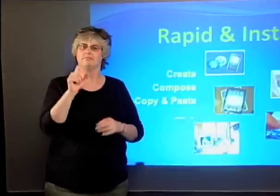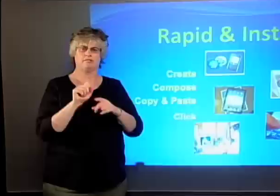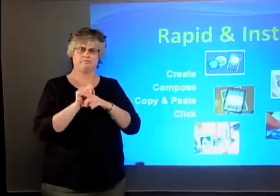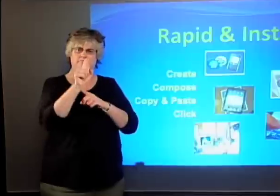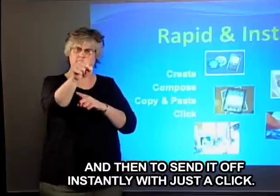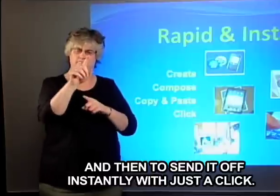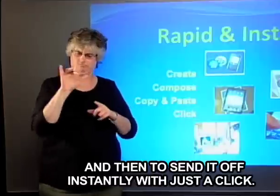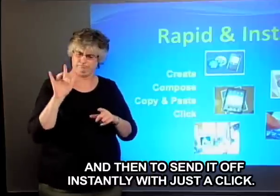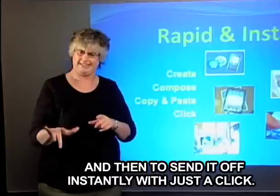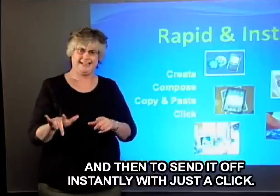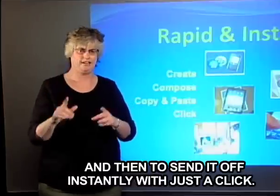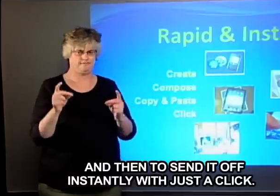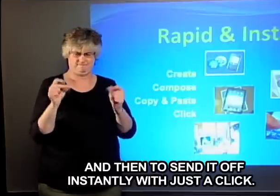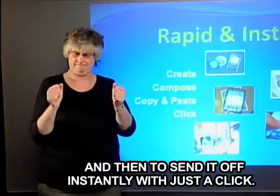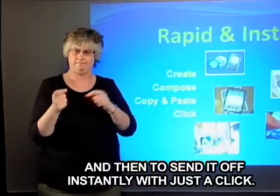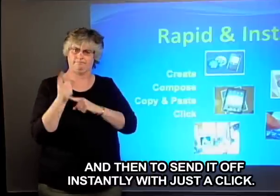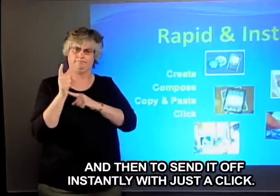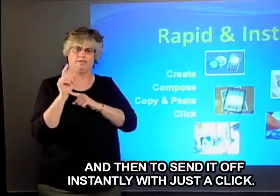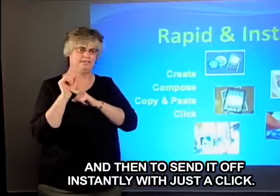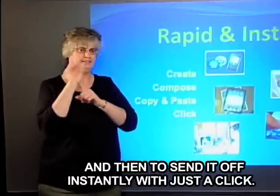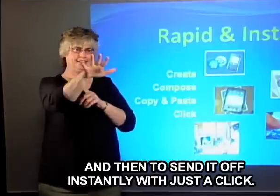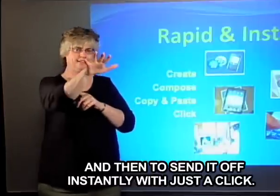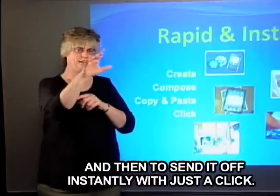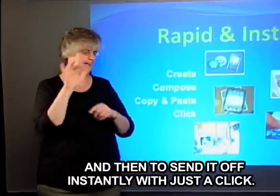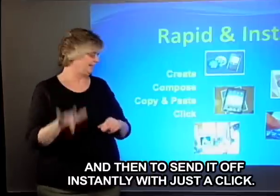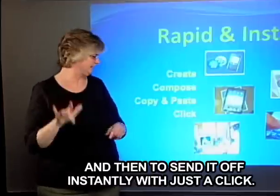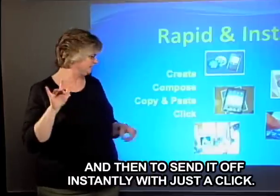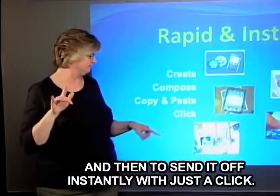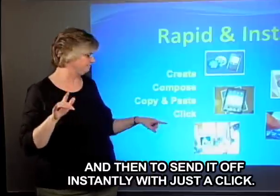and then to send it off instantly with just a click.